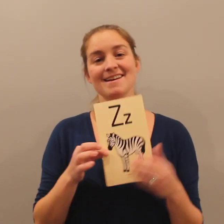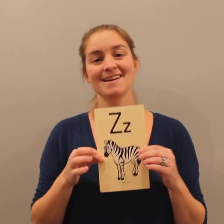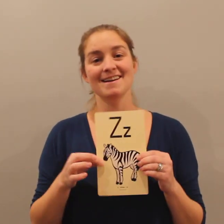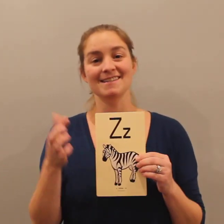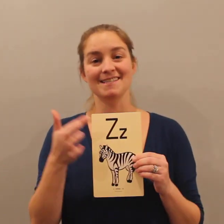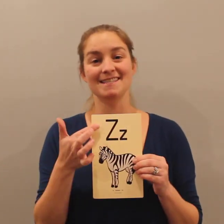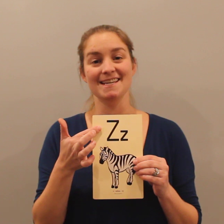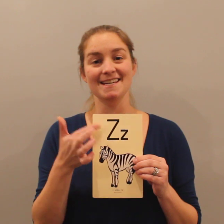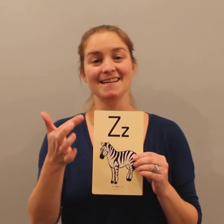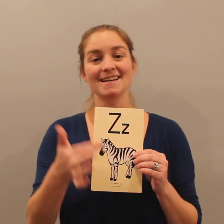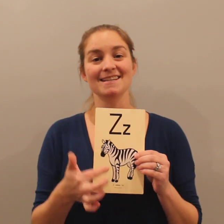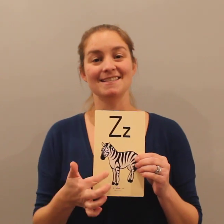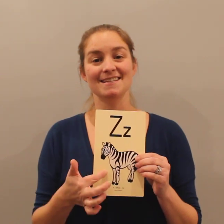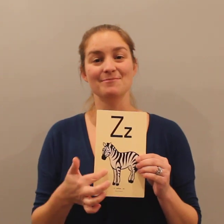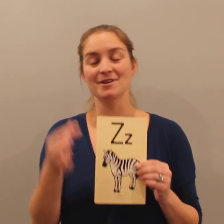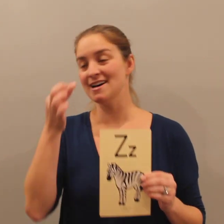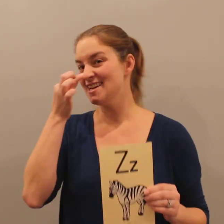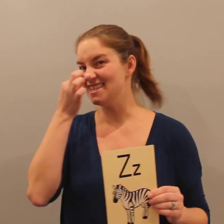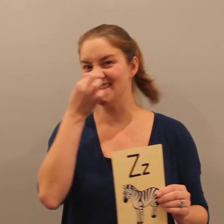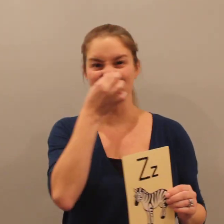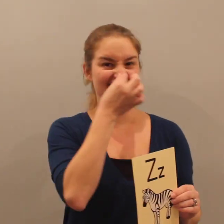Z, zebra, z.